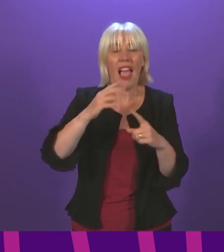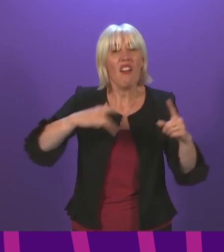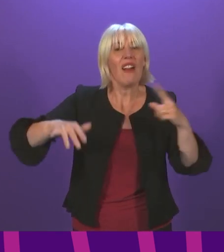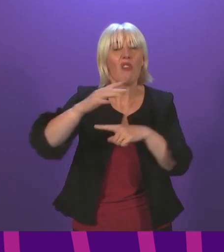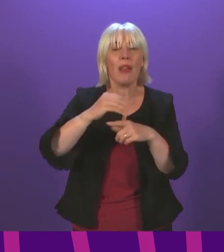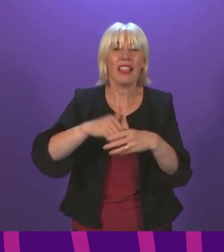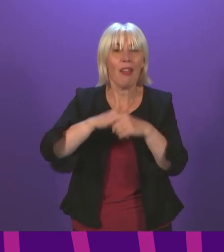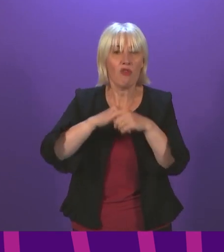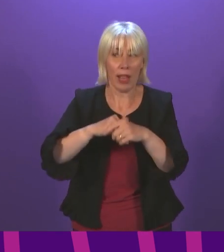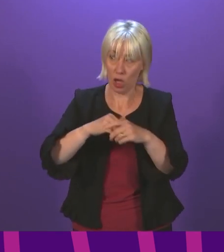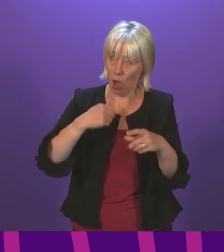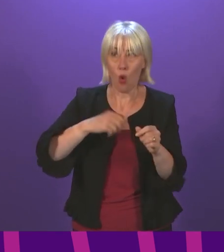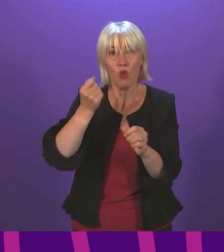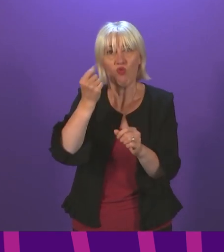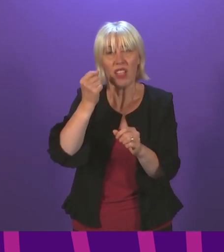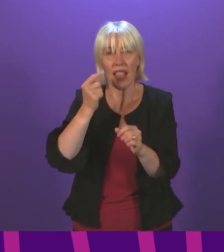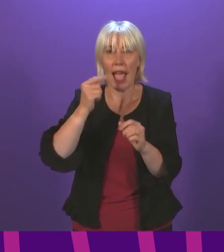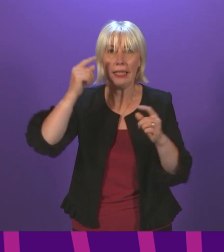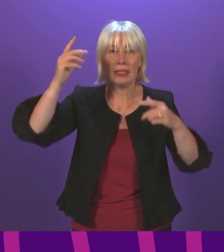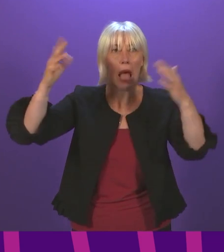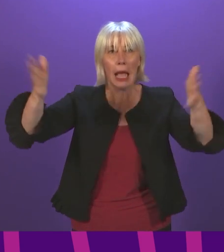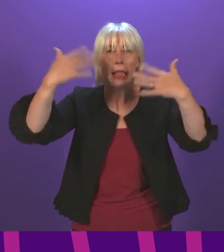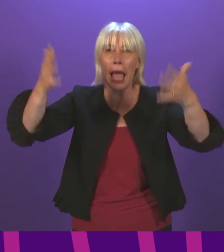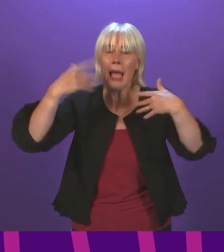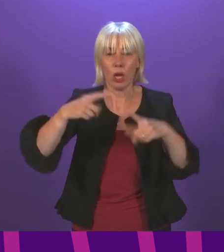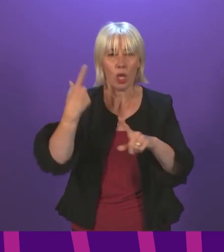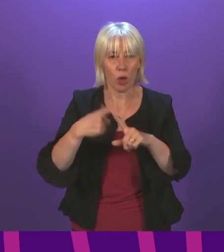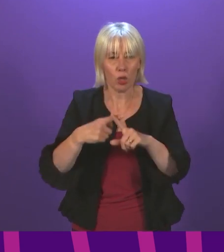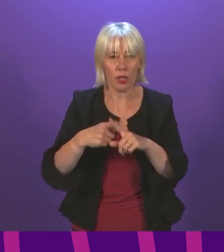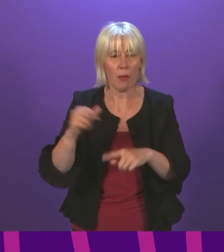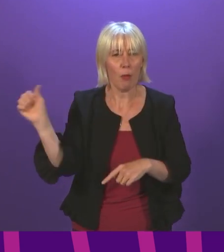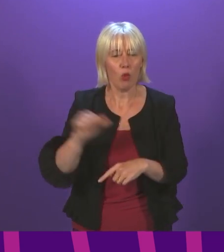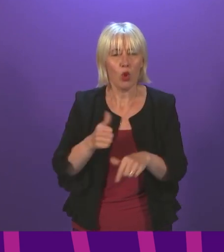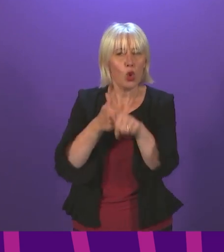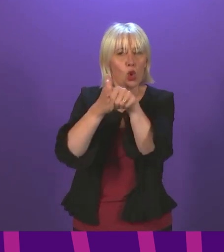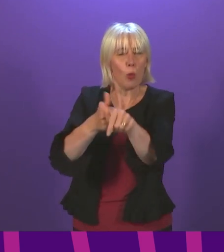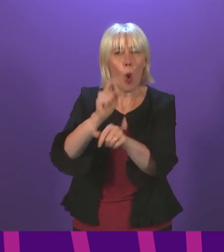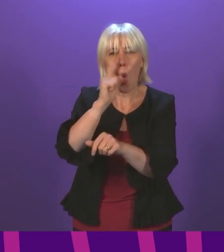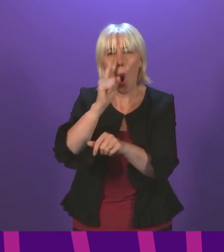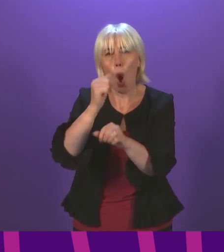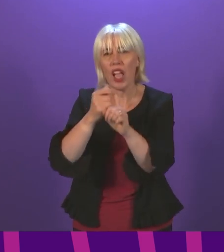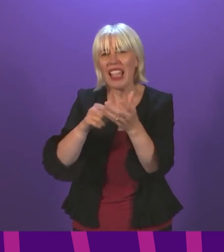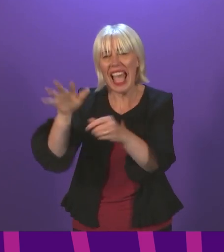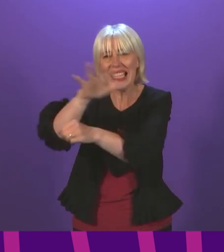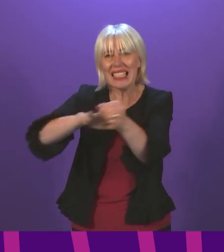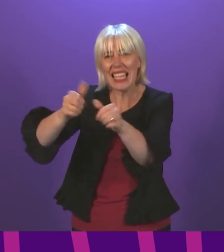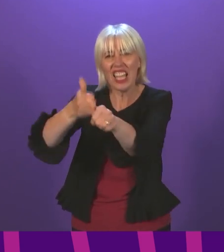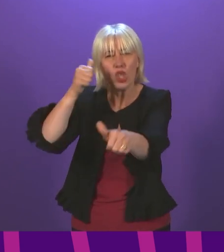which recognises the climate emergency, is to ensure we support the Scottish oil and gas sector? First Minister.